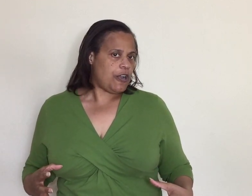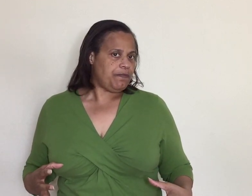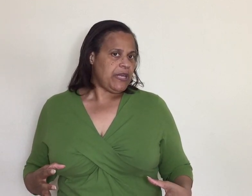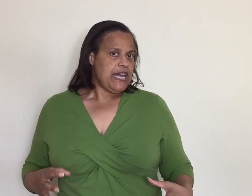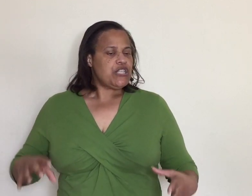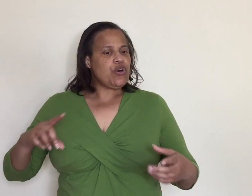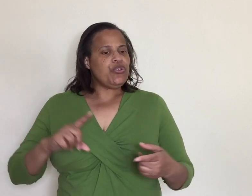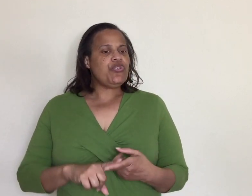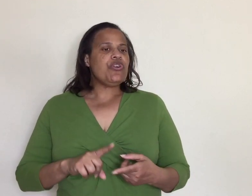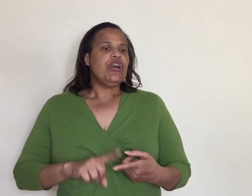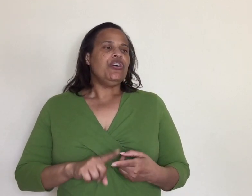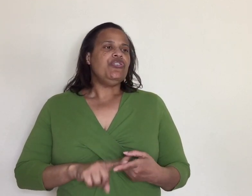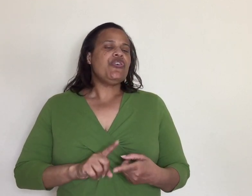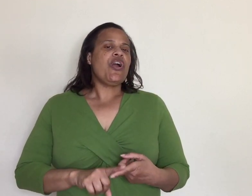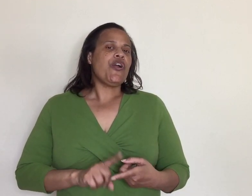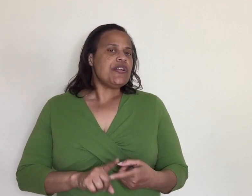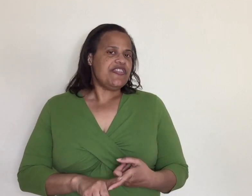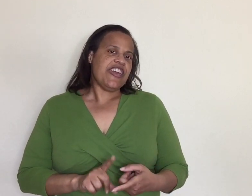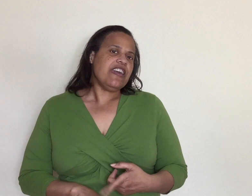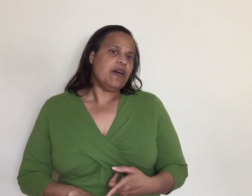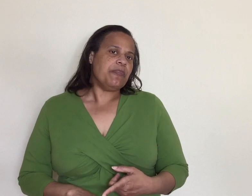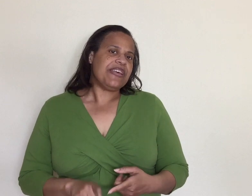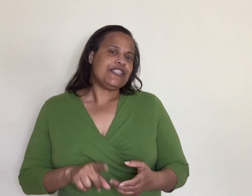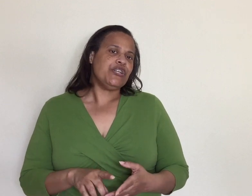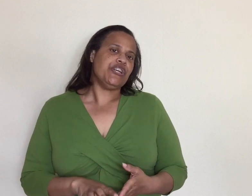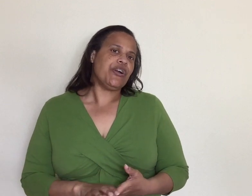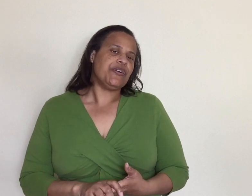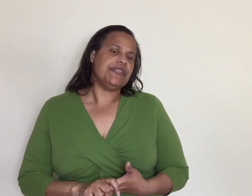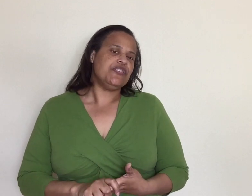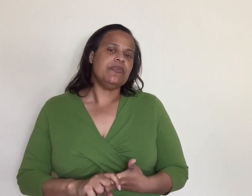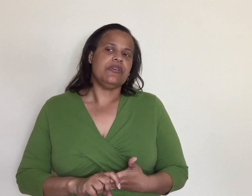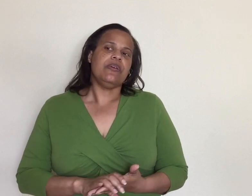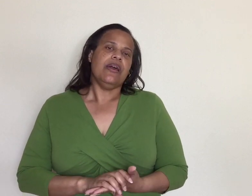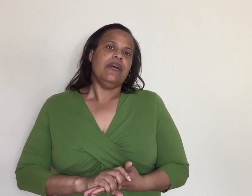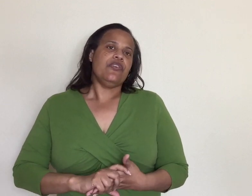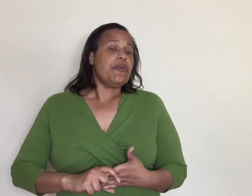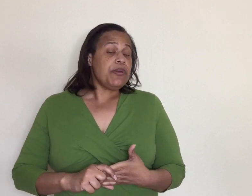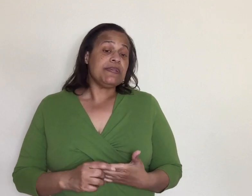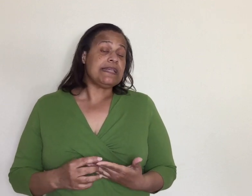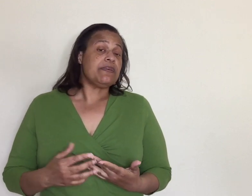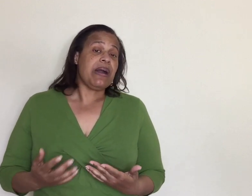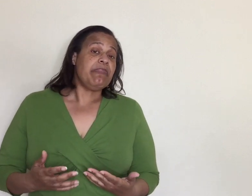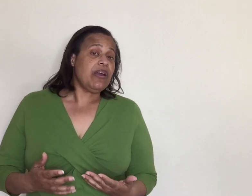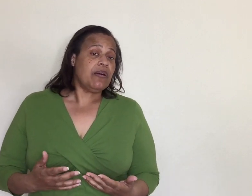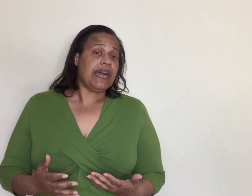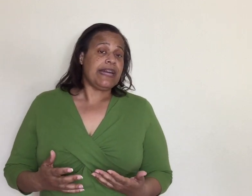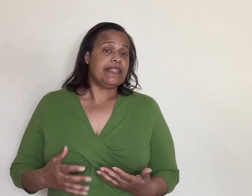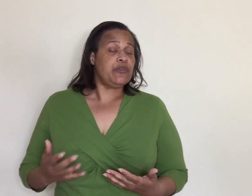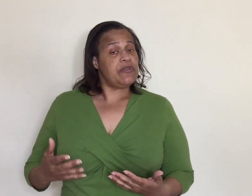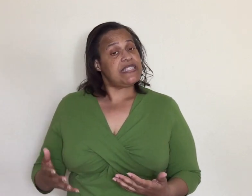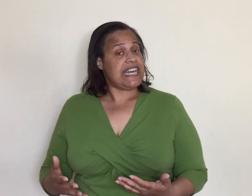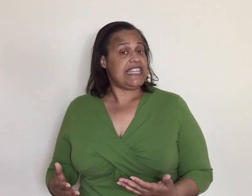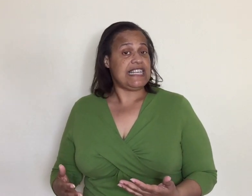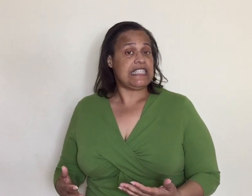so you're you're hurting them that's who you're hurting you you your immune system might be okay to withstand this